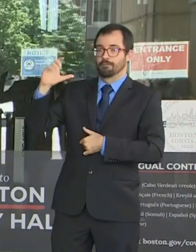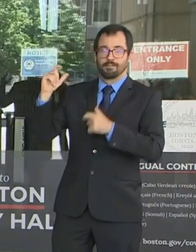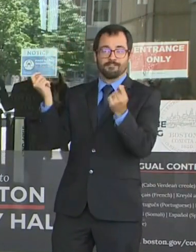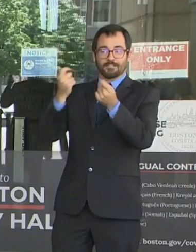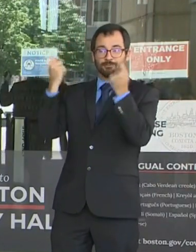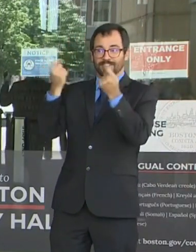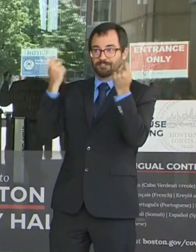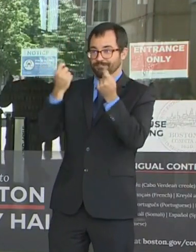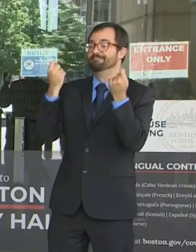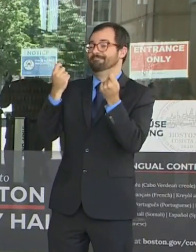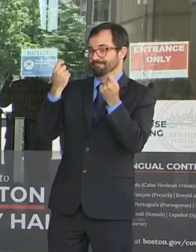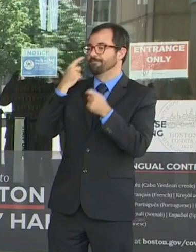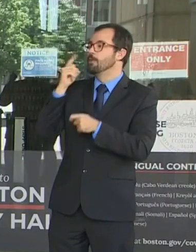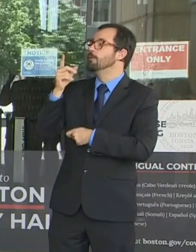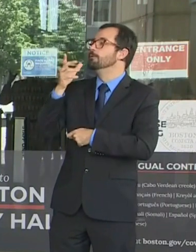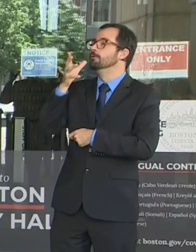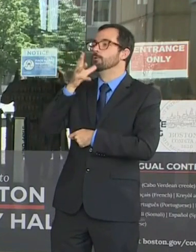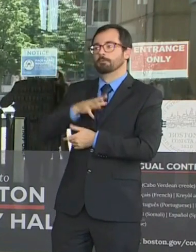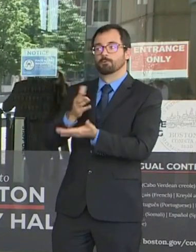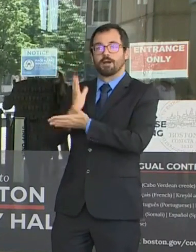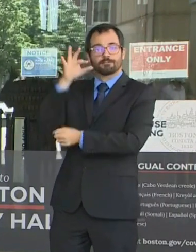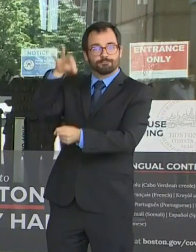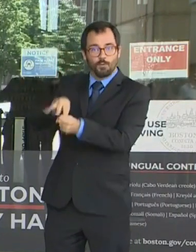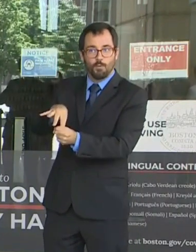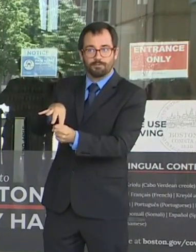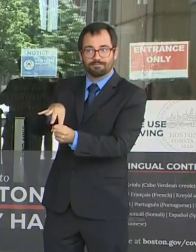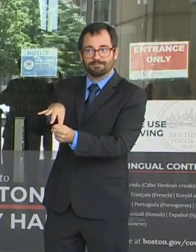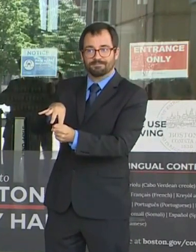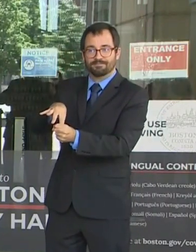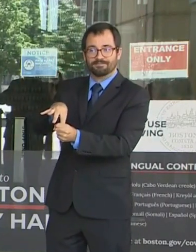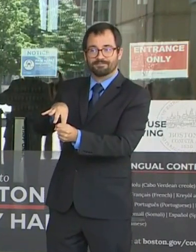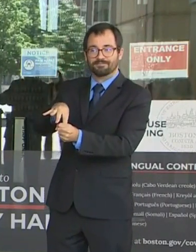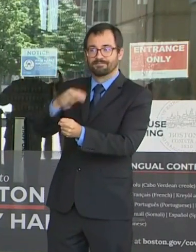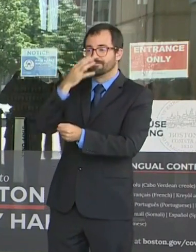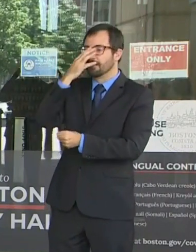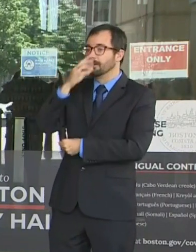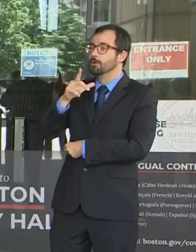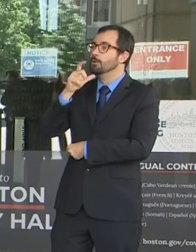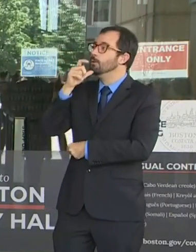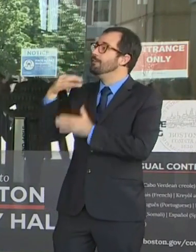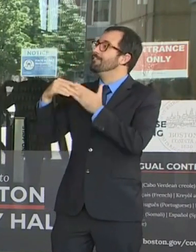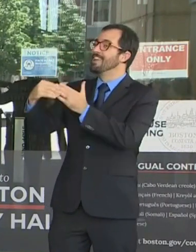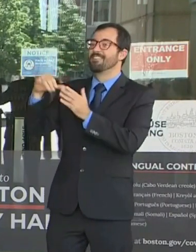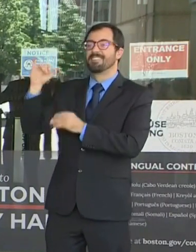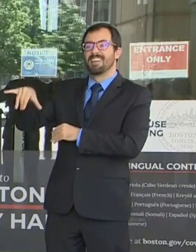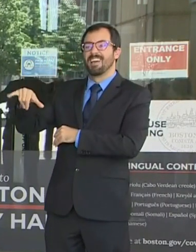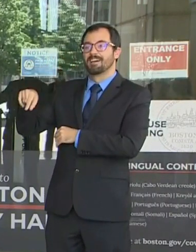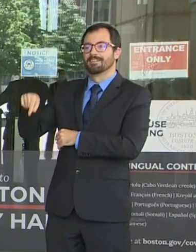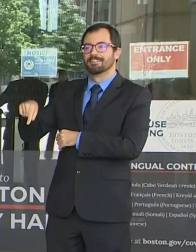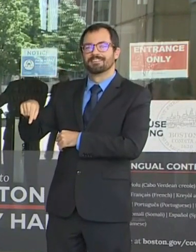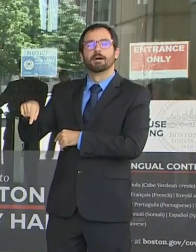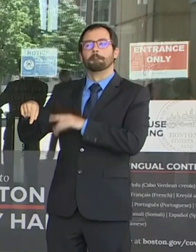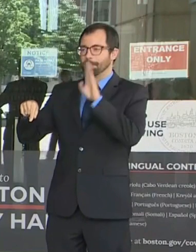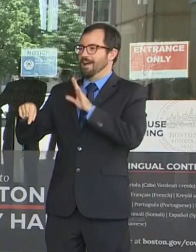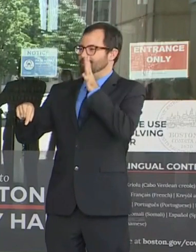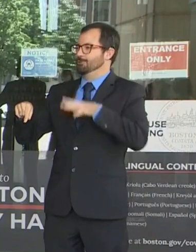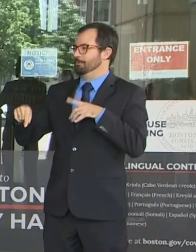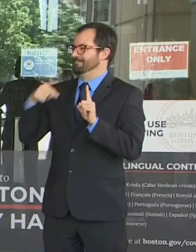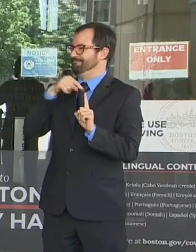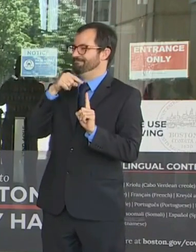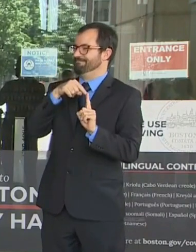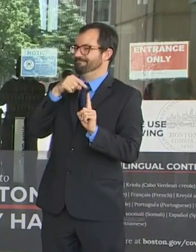Boston women led that movement, including black women who had to keep fighting for decades to make that right for them a reality.